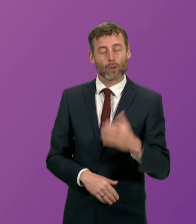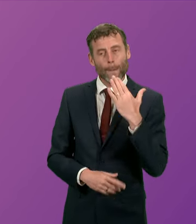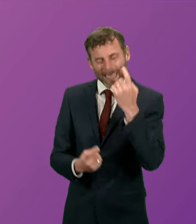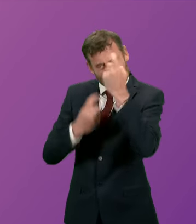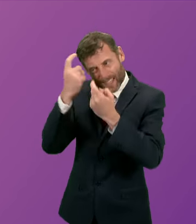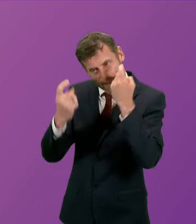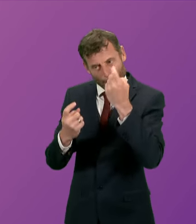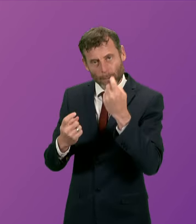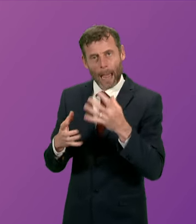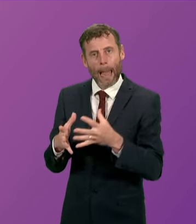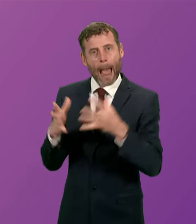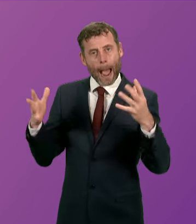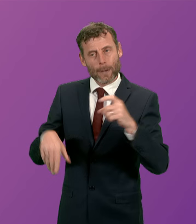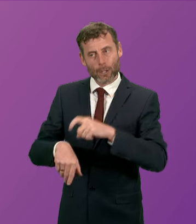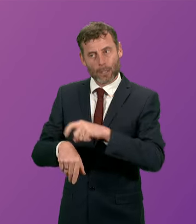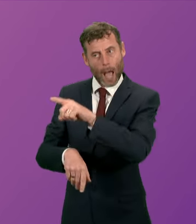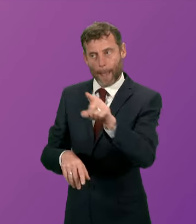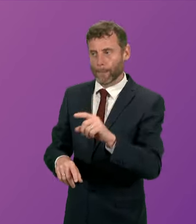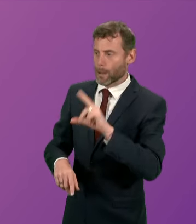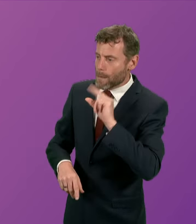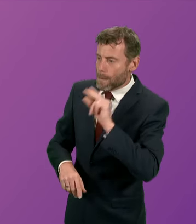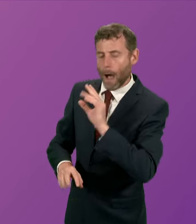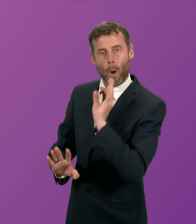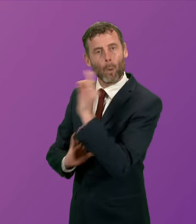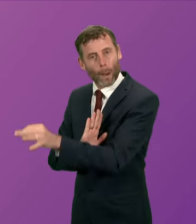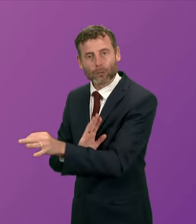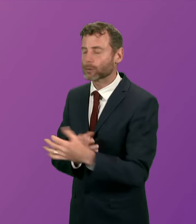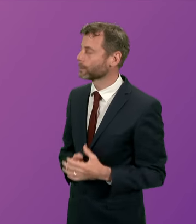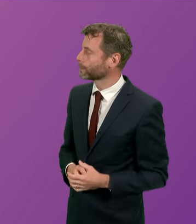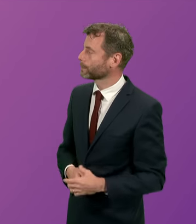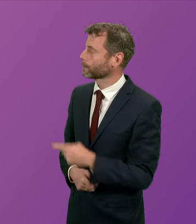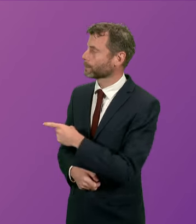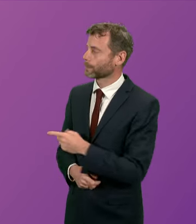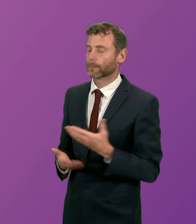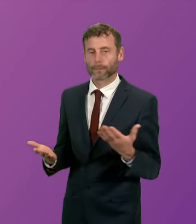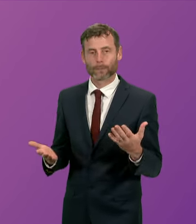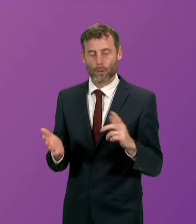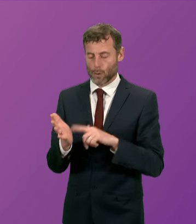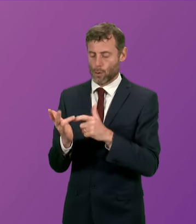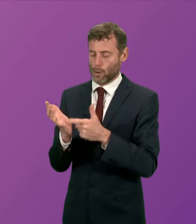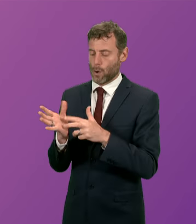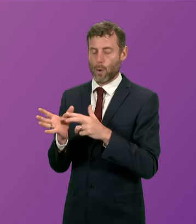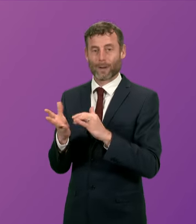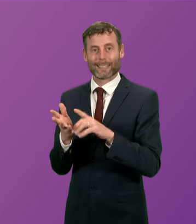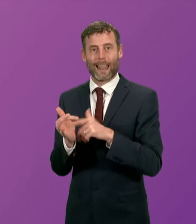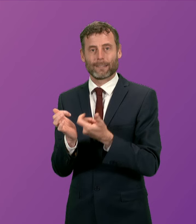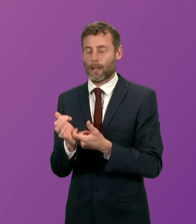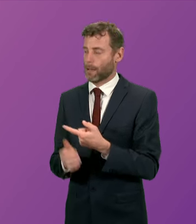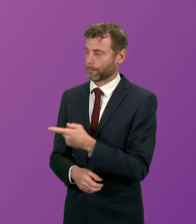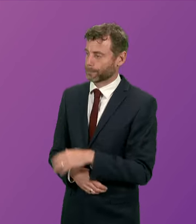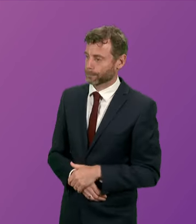on that. At question number three, I call Lorna Slater. As clean energy expands and fossil fuel demand